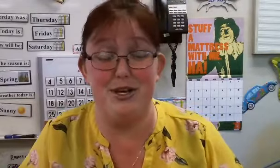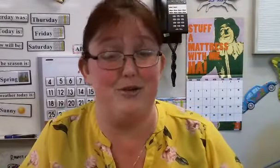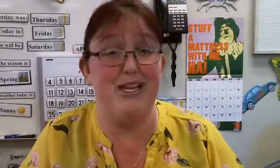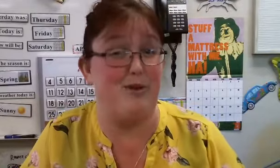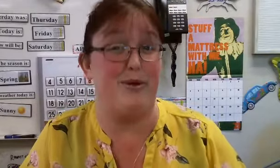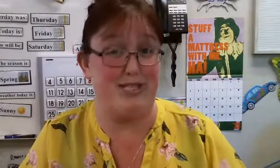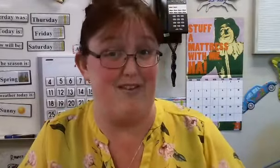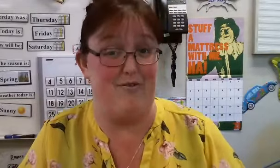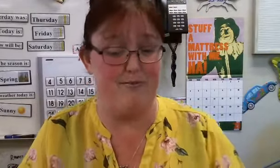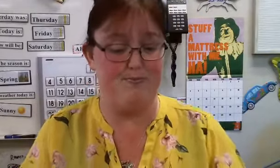you to do to keep you safe.